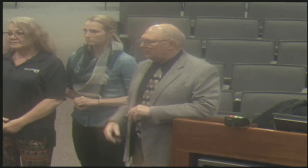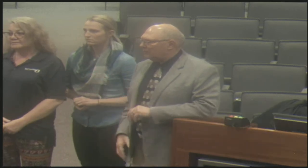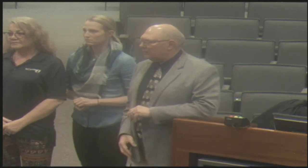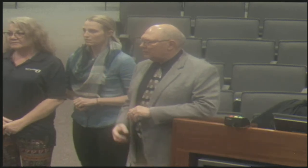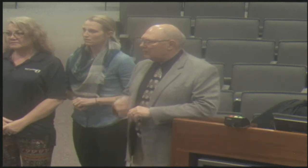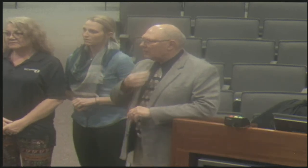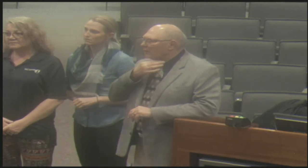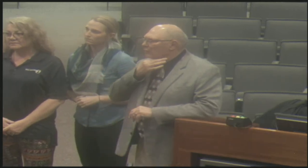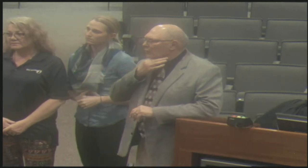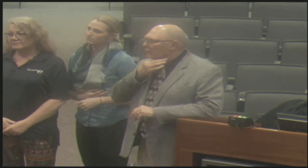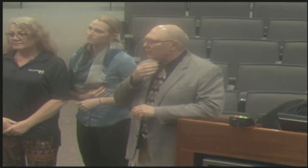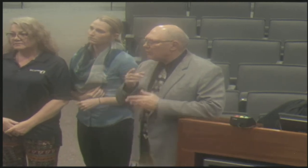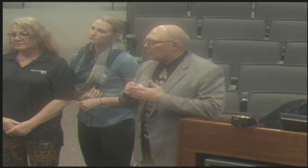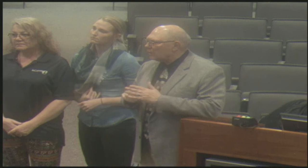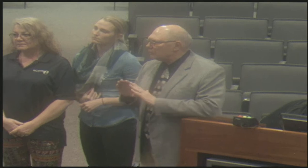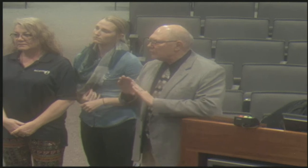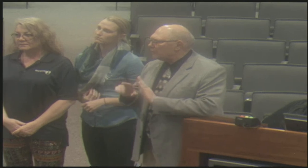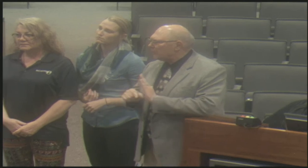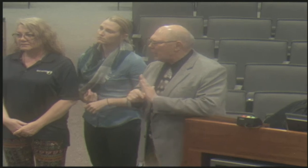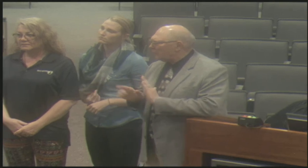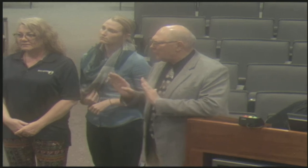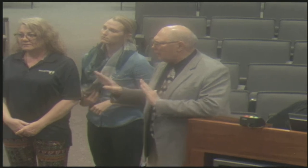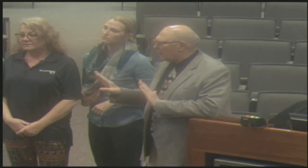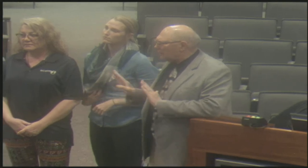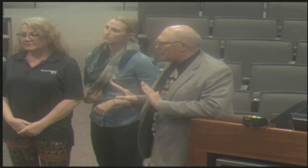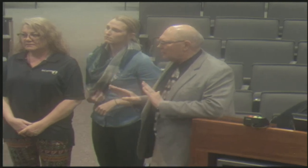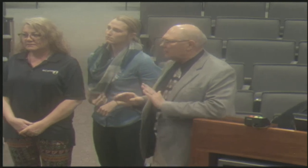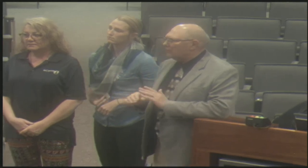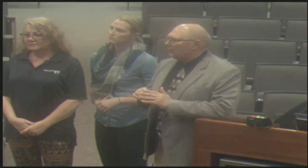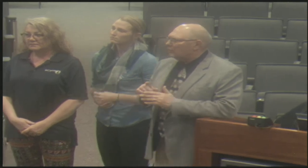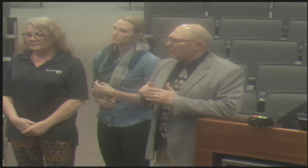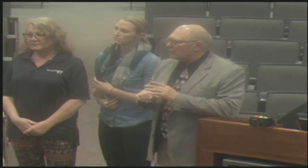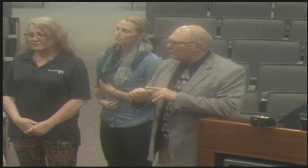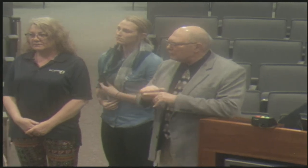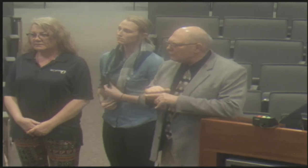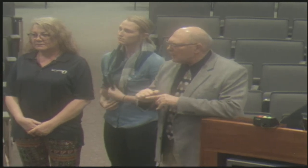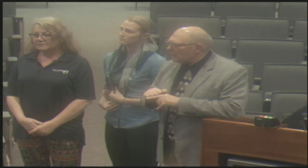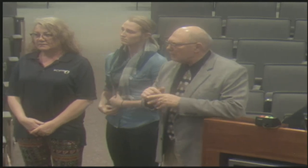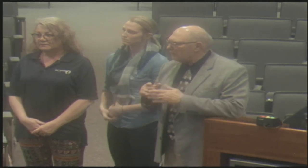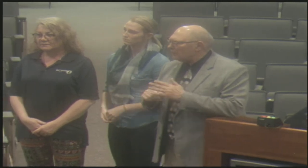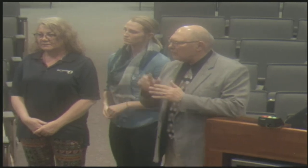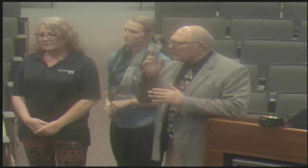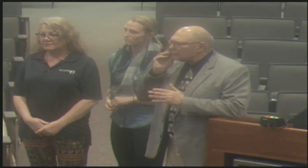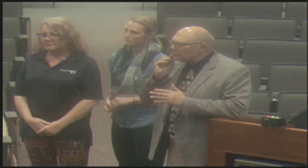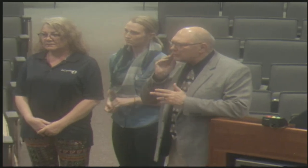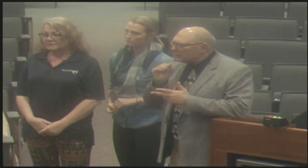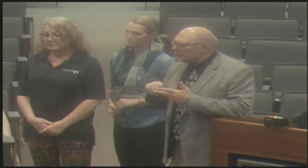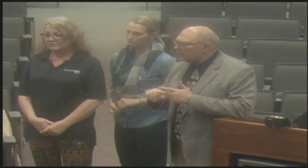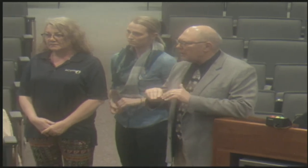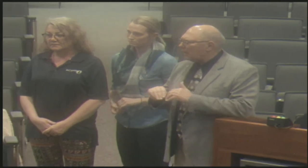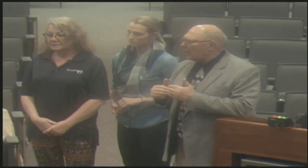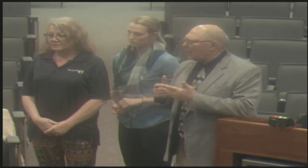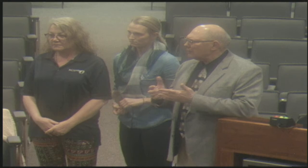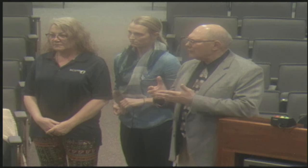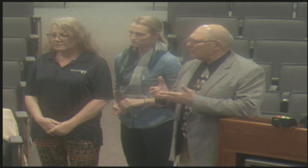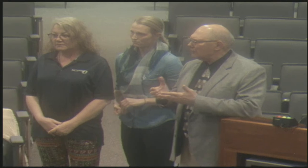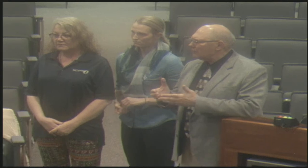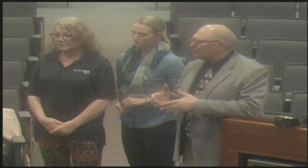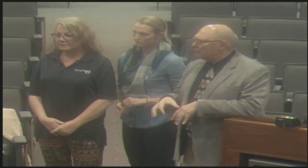background, as far as experience and training you went through to get to your current positions.